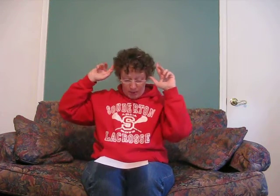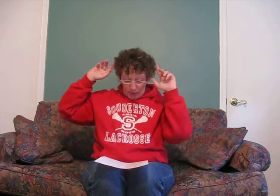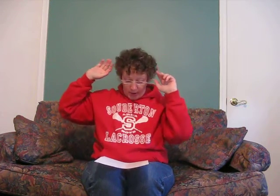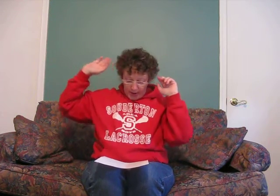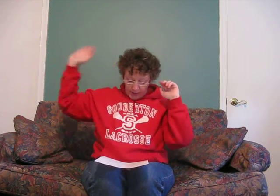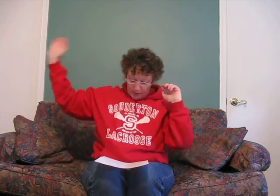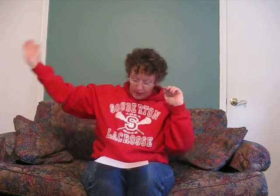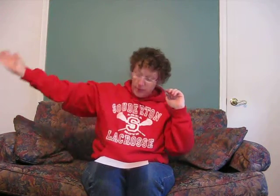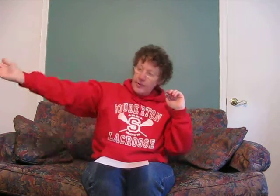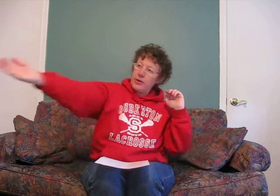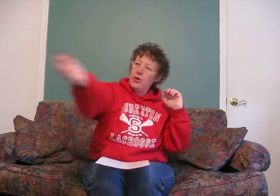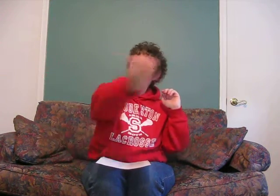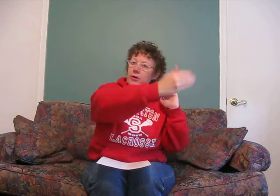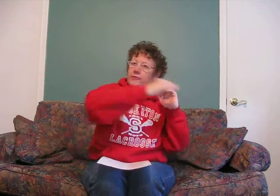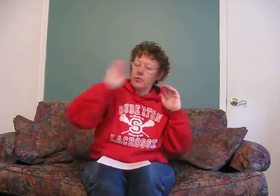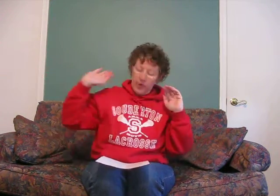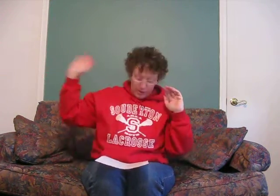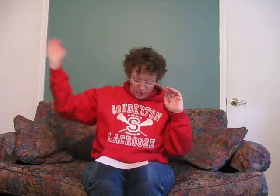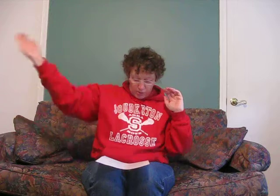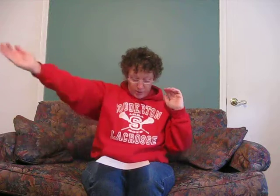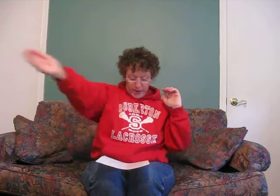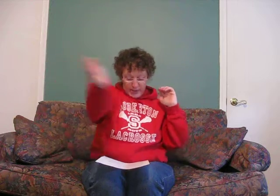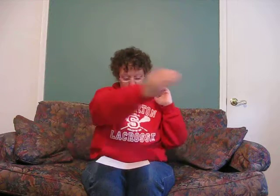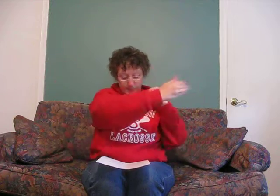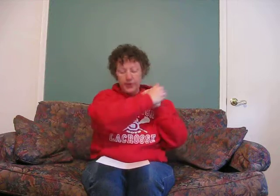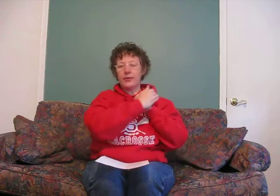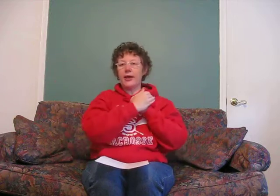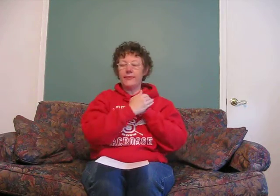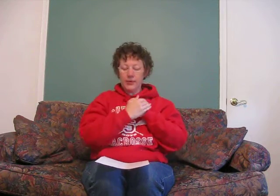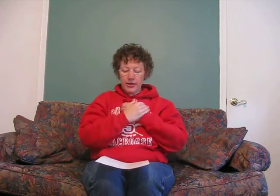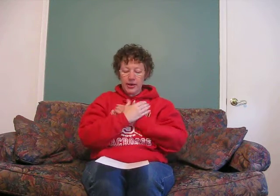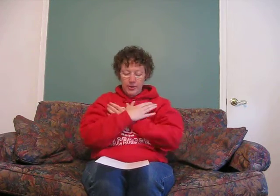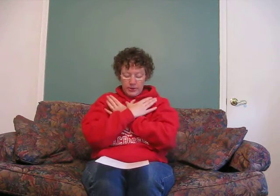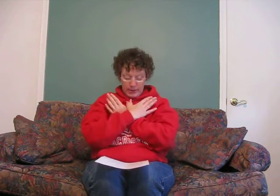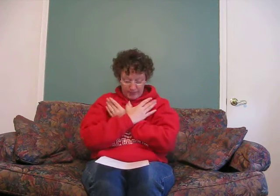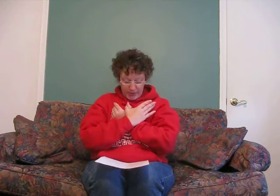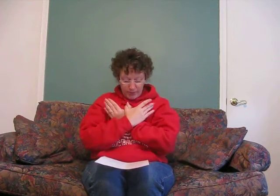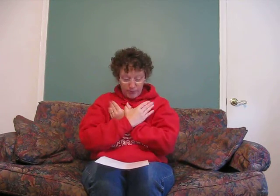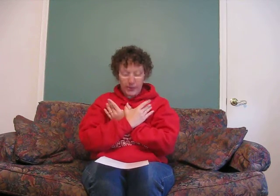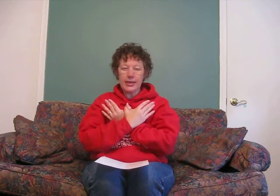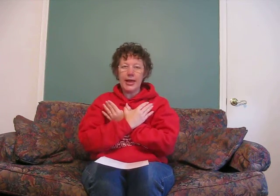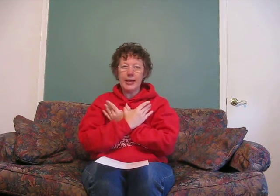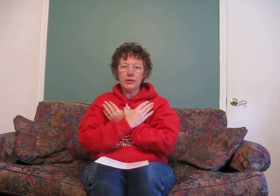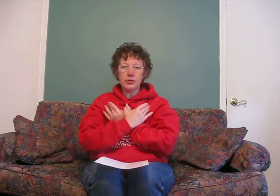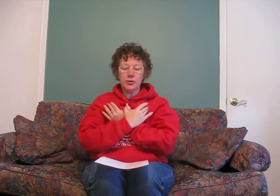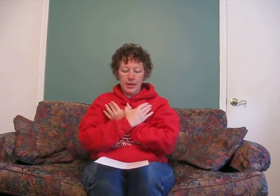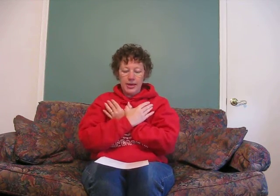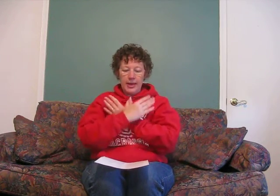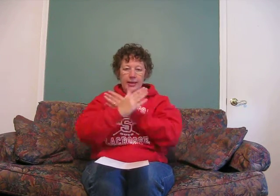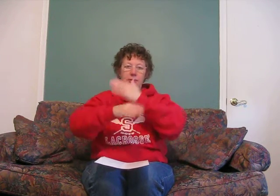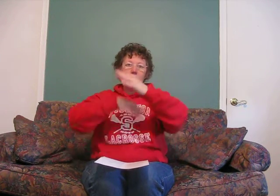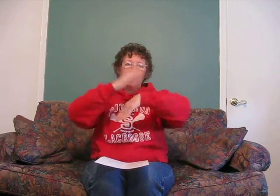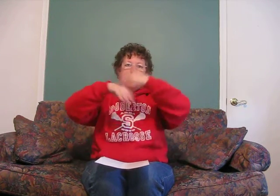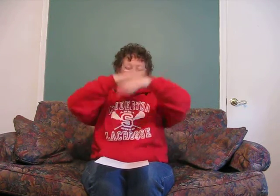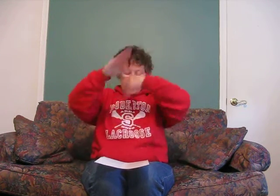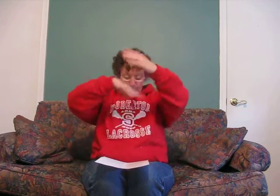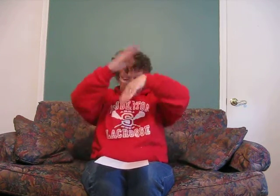a great, and you're making art for great, a great company of the heavenly hosts appeared with the angel. And then we'll roll our hands,